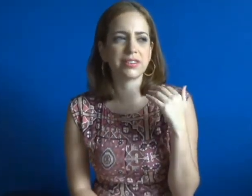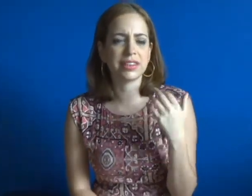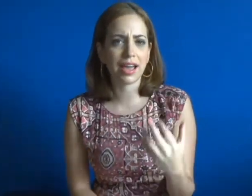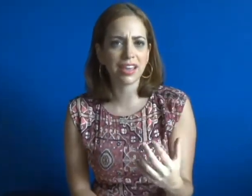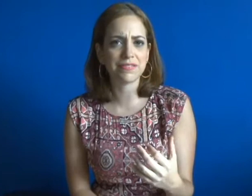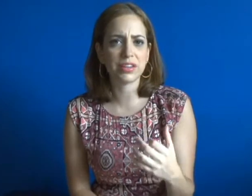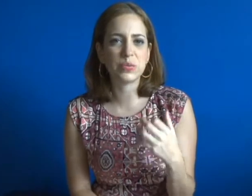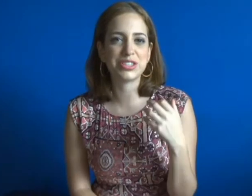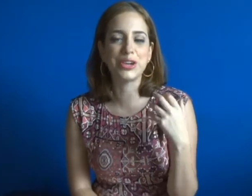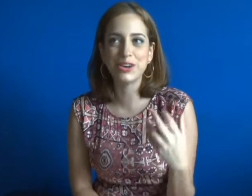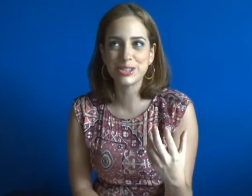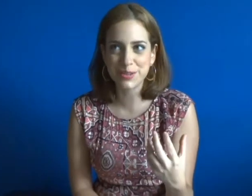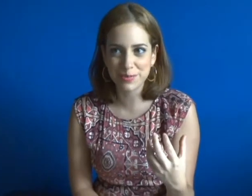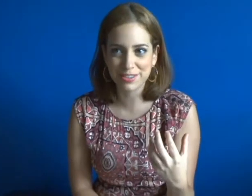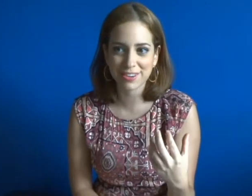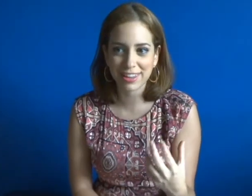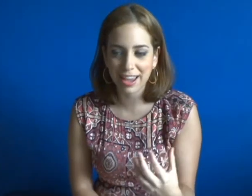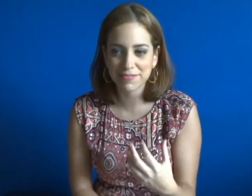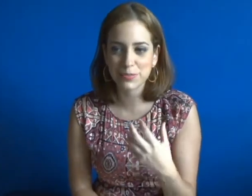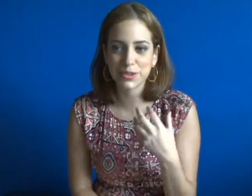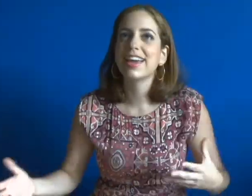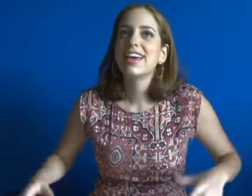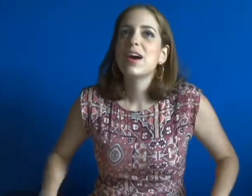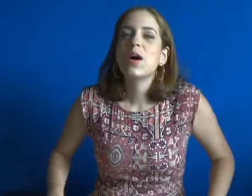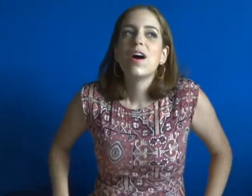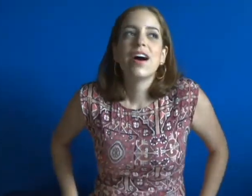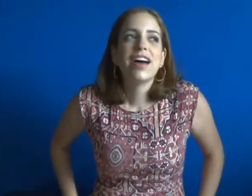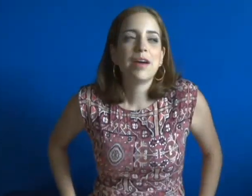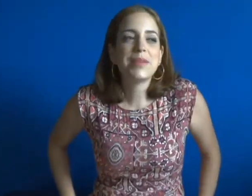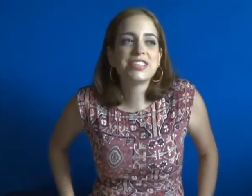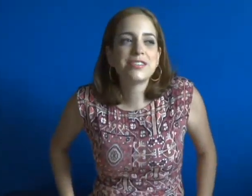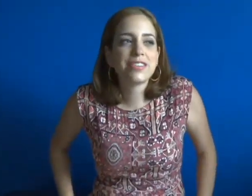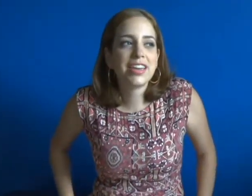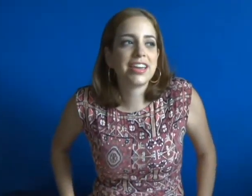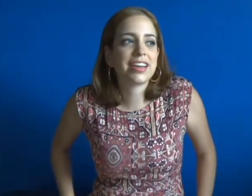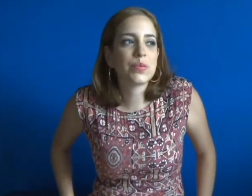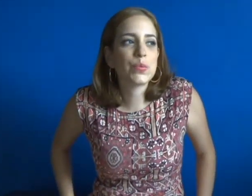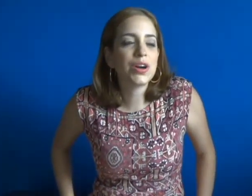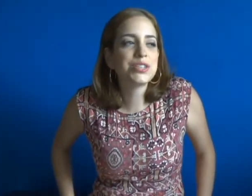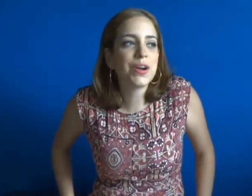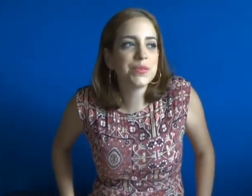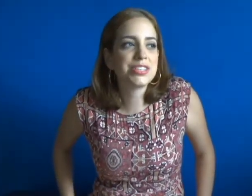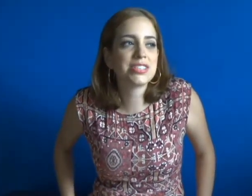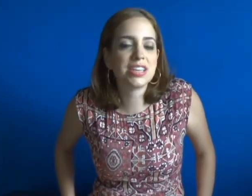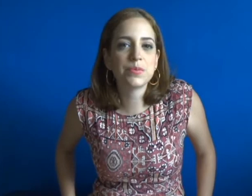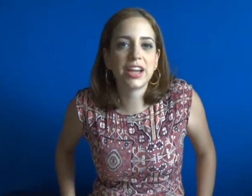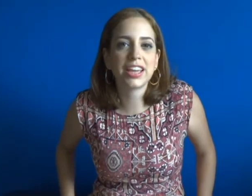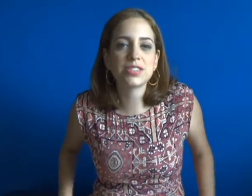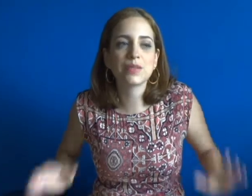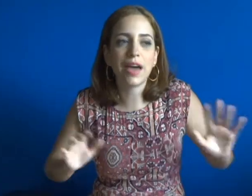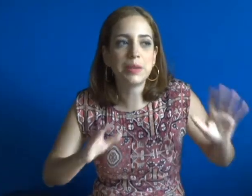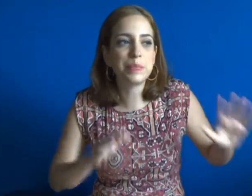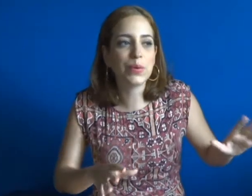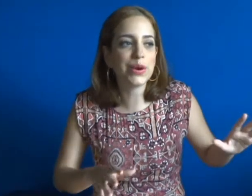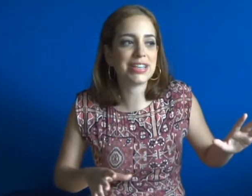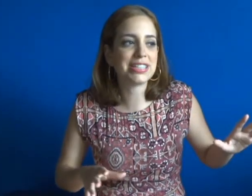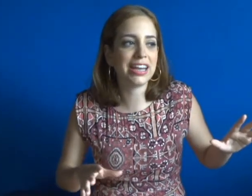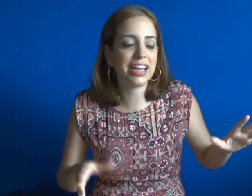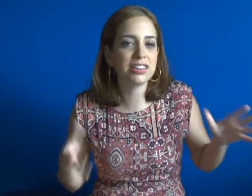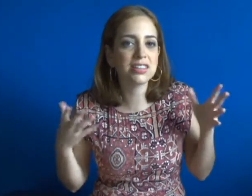about life and what you're doing with your life. Like... It makes you think... What do I want to see when I get to that point and I